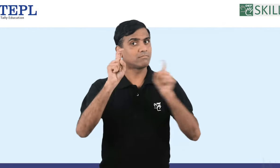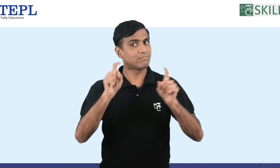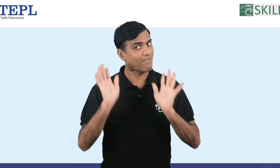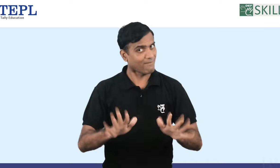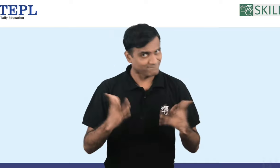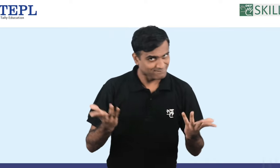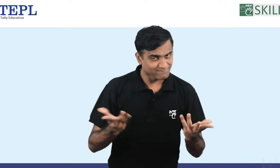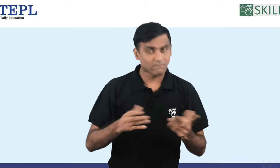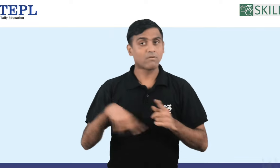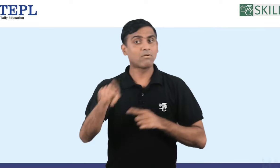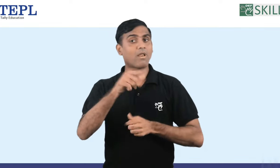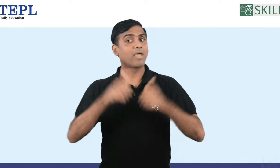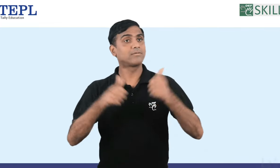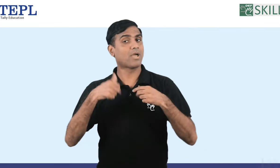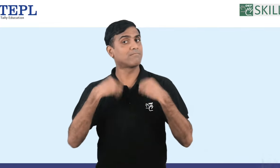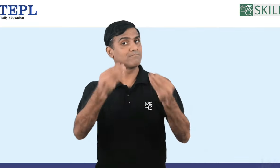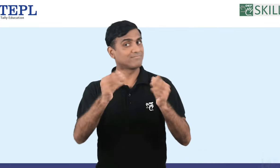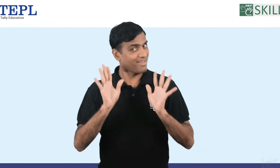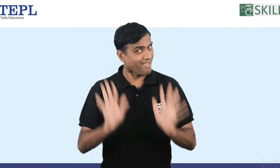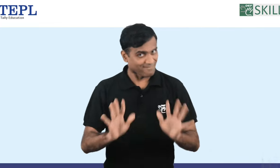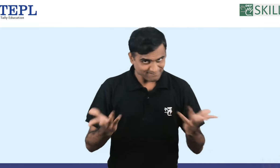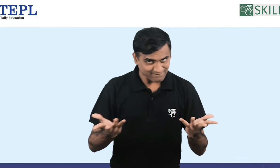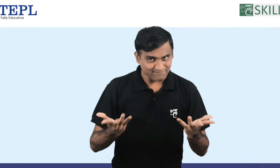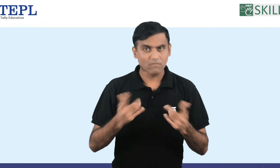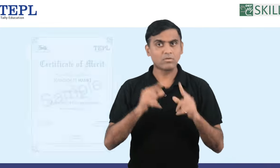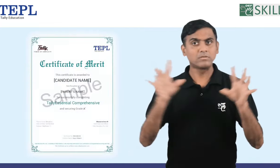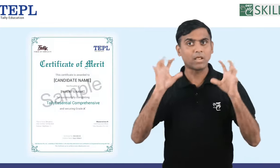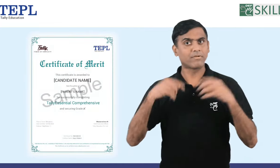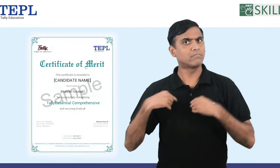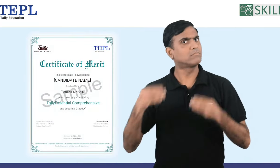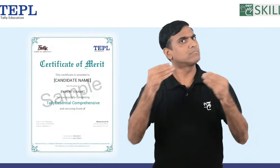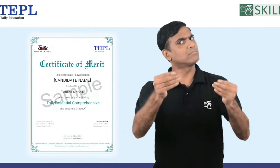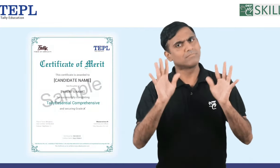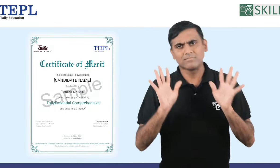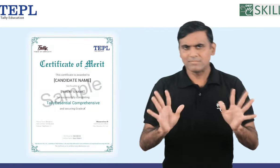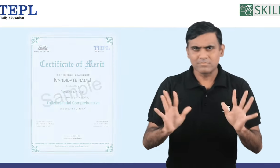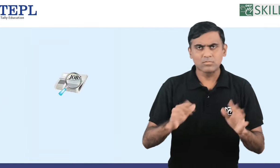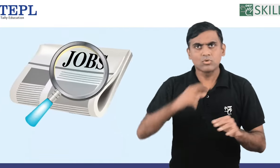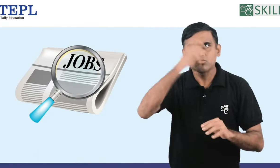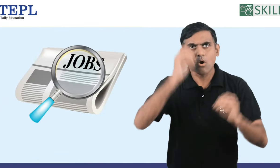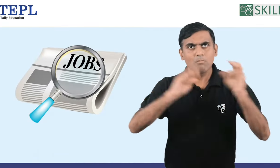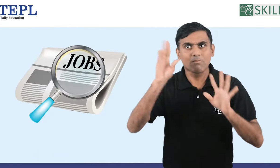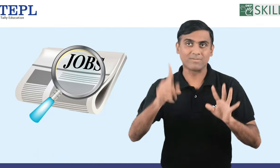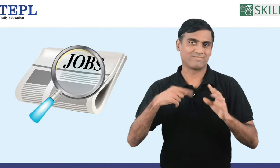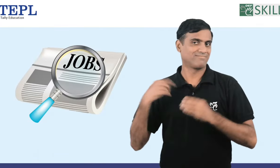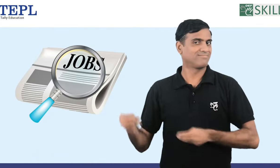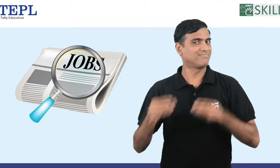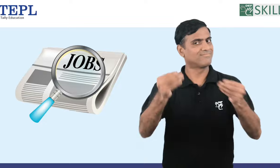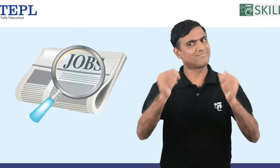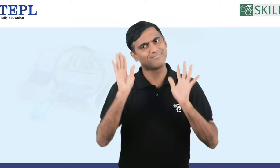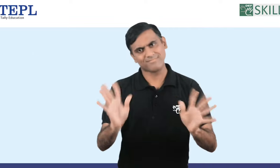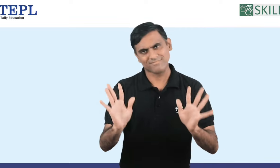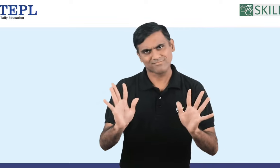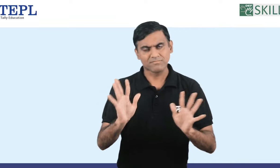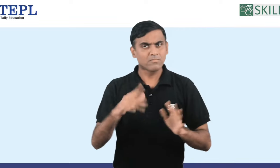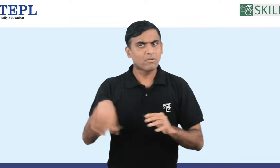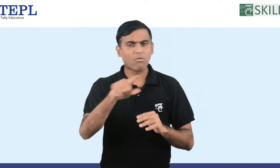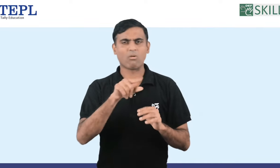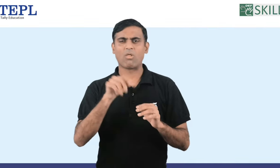assessment tests a course completion certificate and also we help you with job placements for you all who